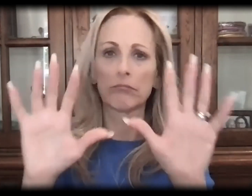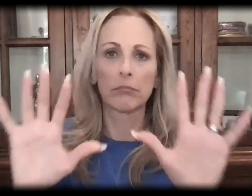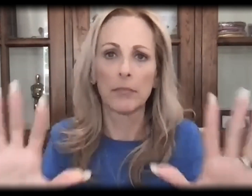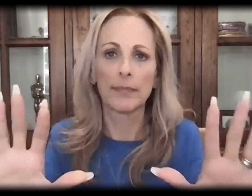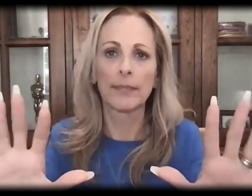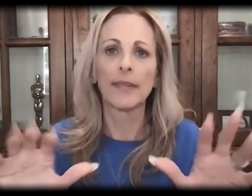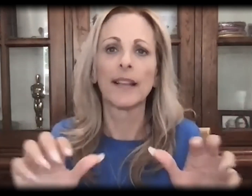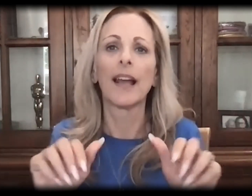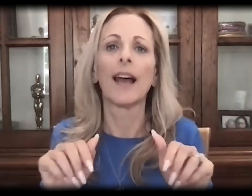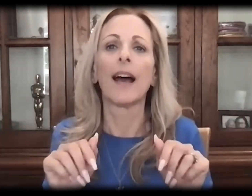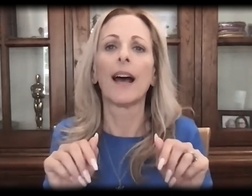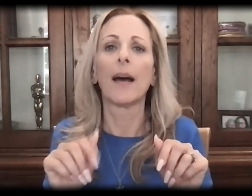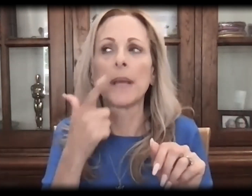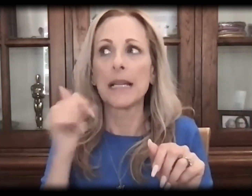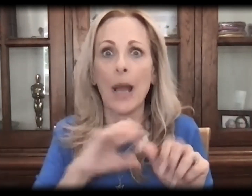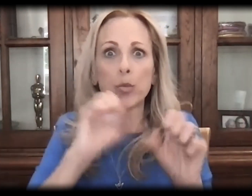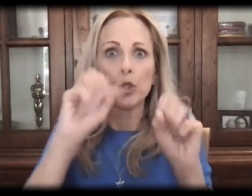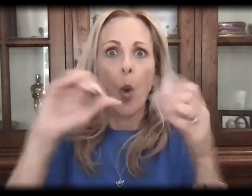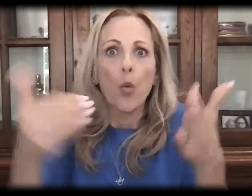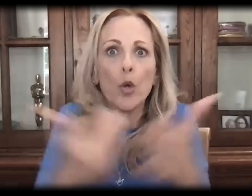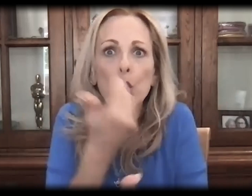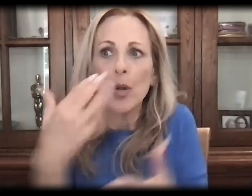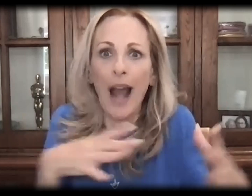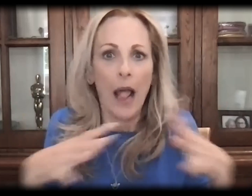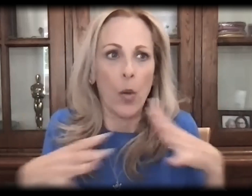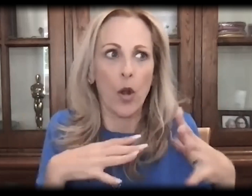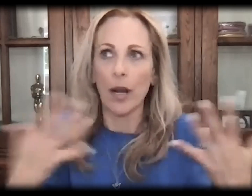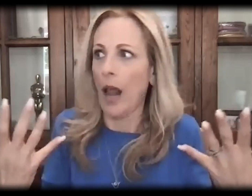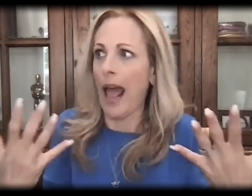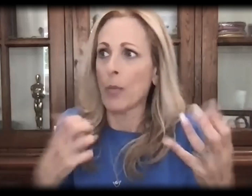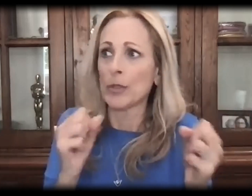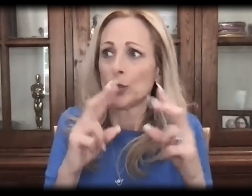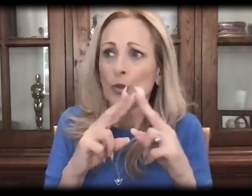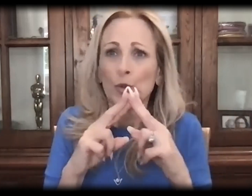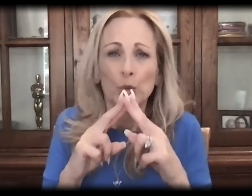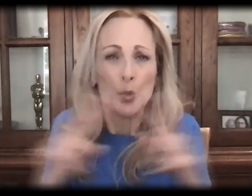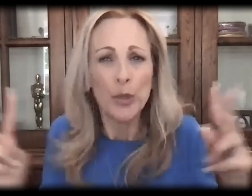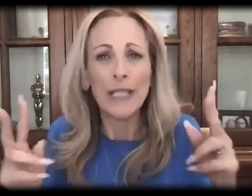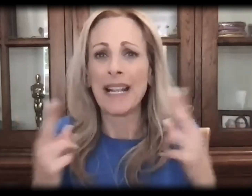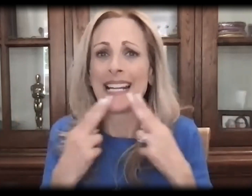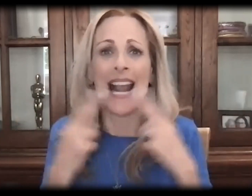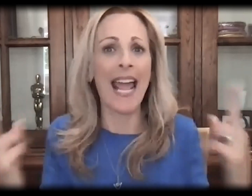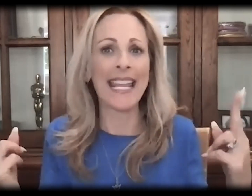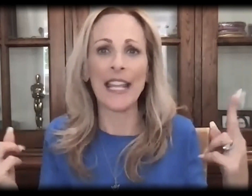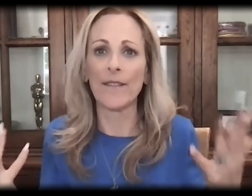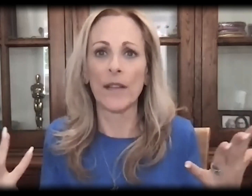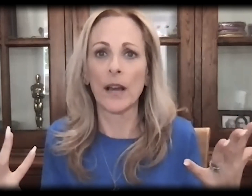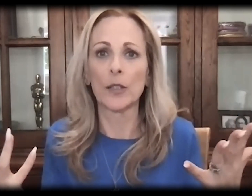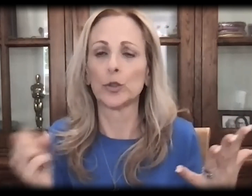to shoulder on, because I was so new to Hollywood. I was so, so naive.